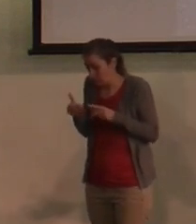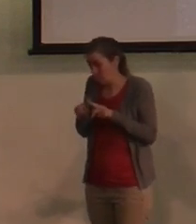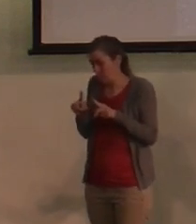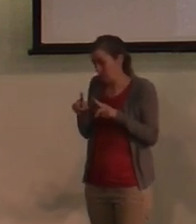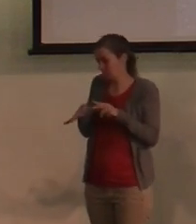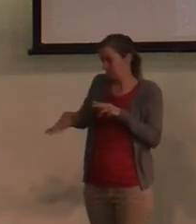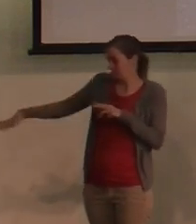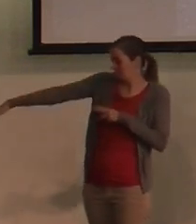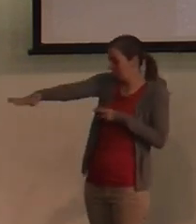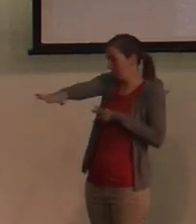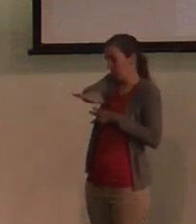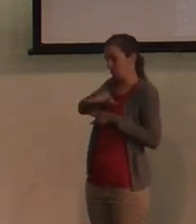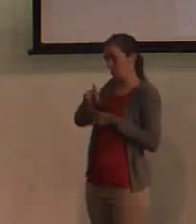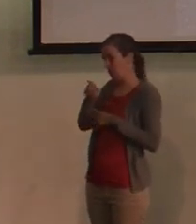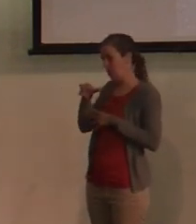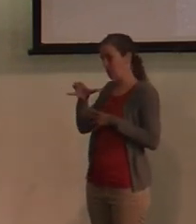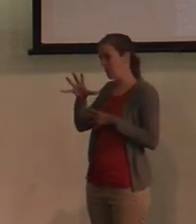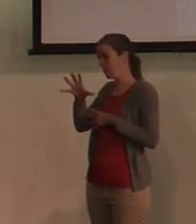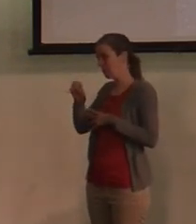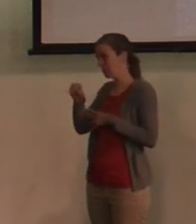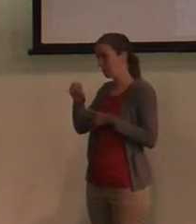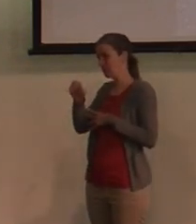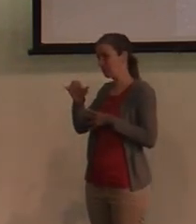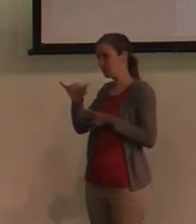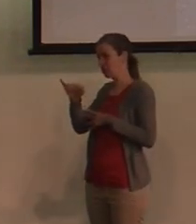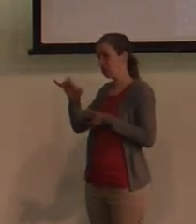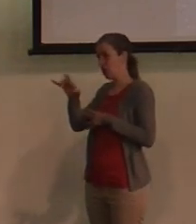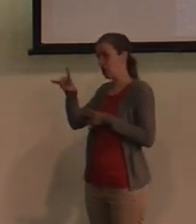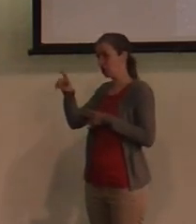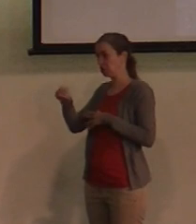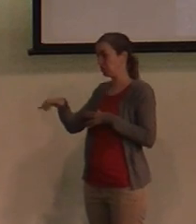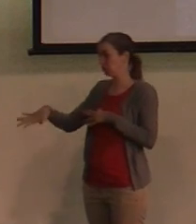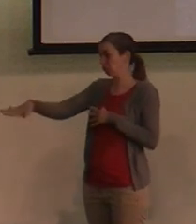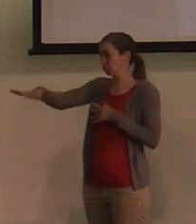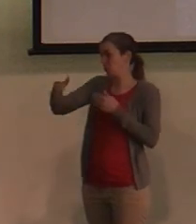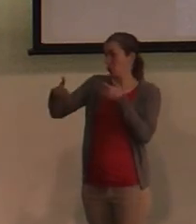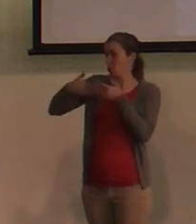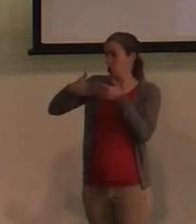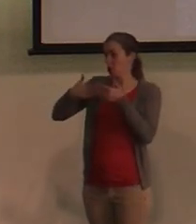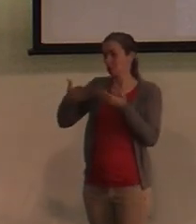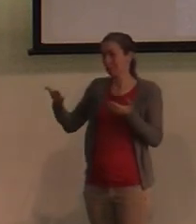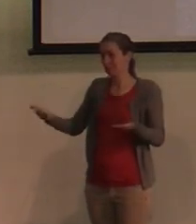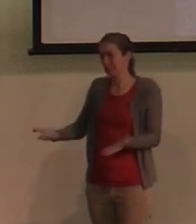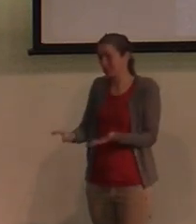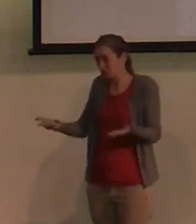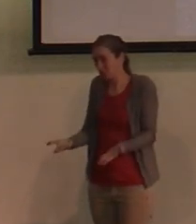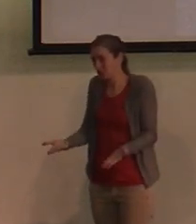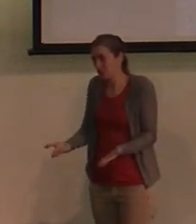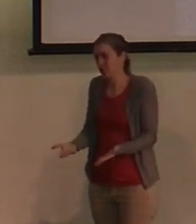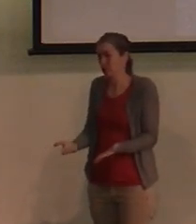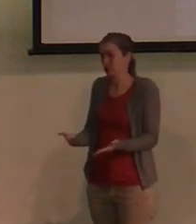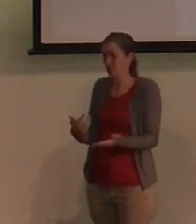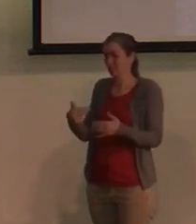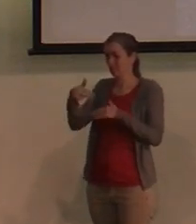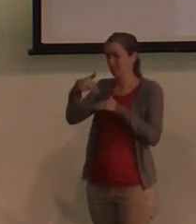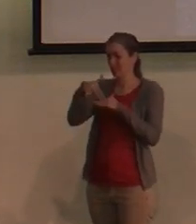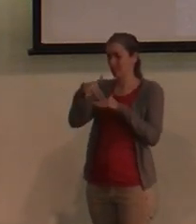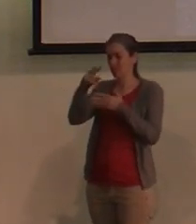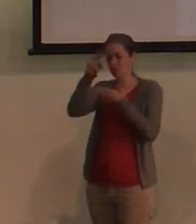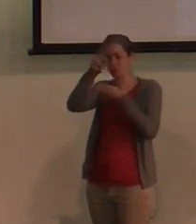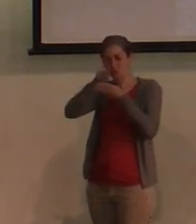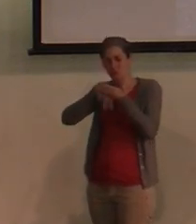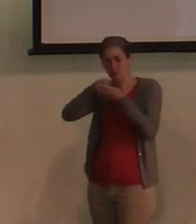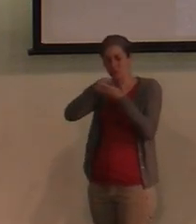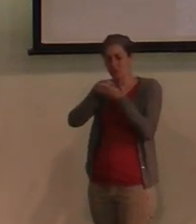yards of where where this took place, but just standing there and reading through those texts afresh and